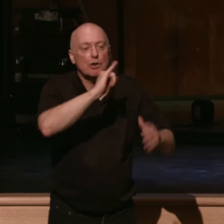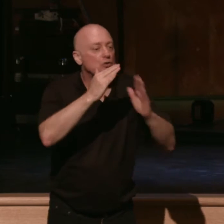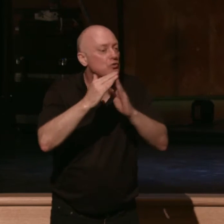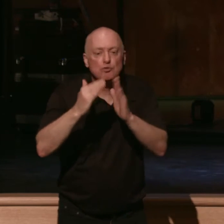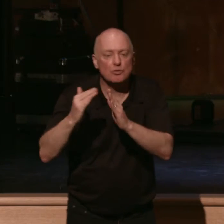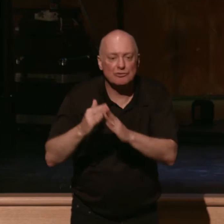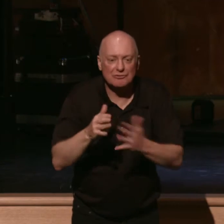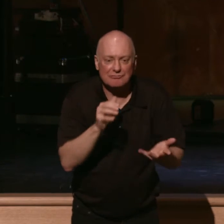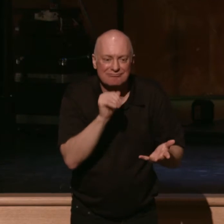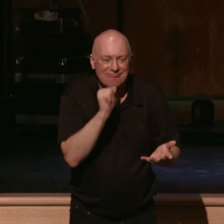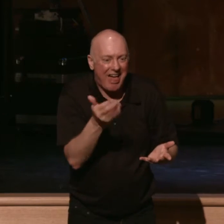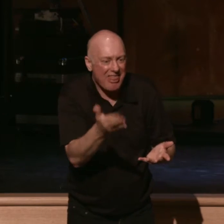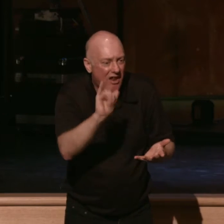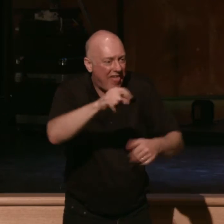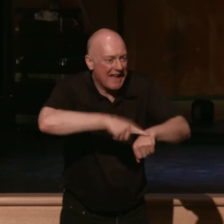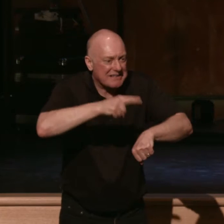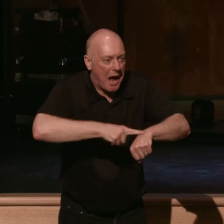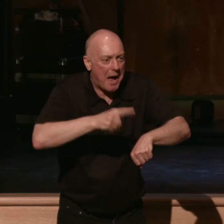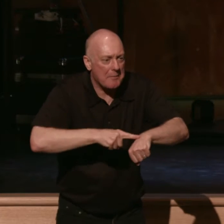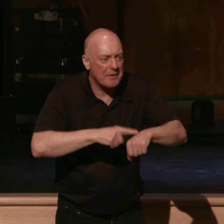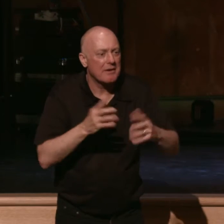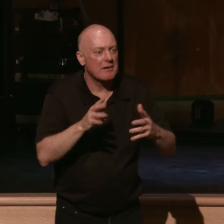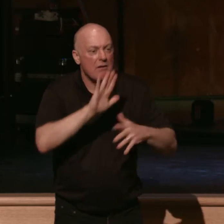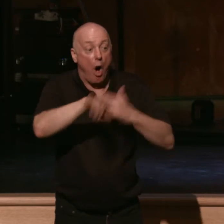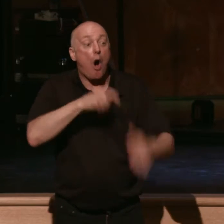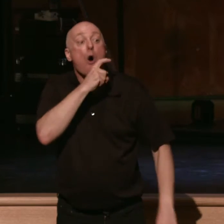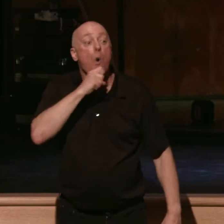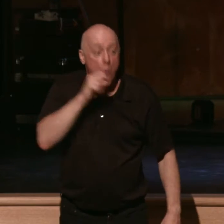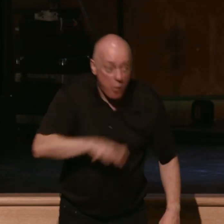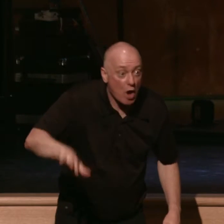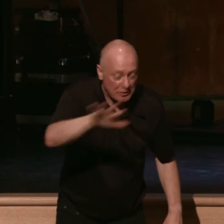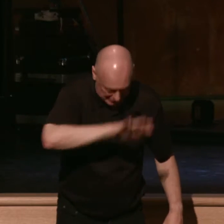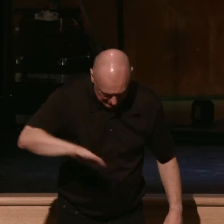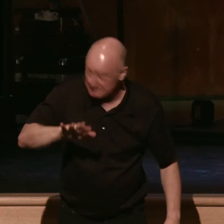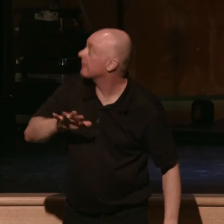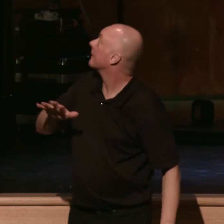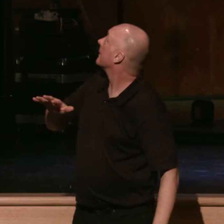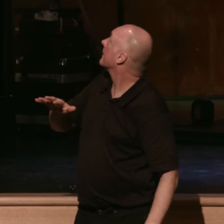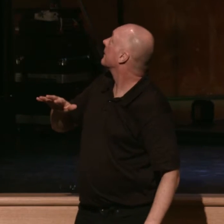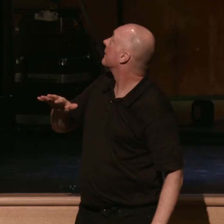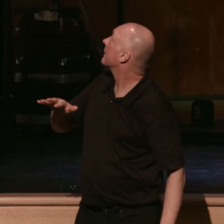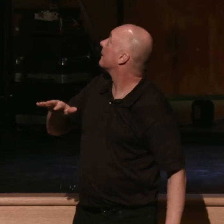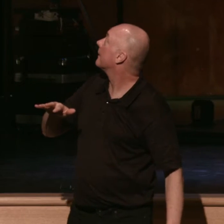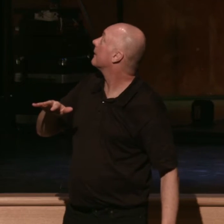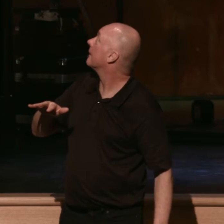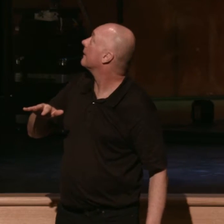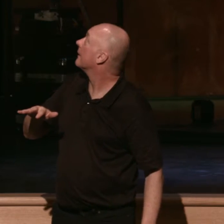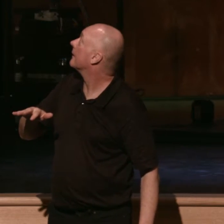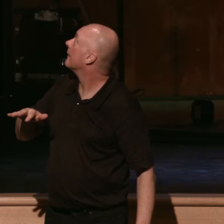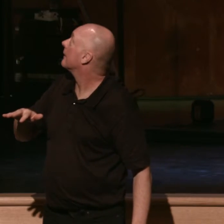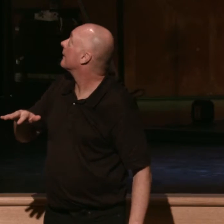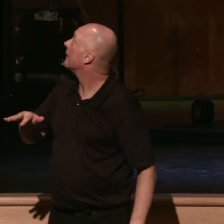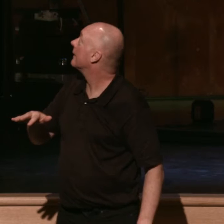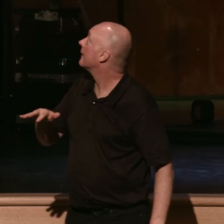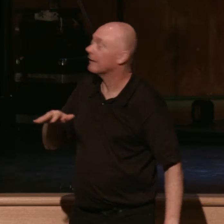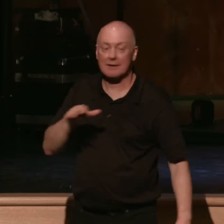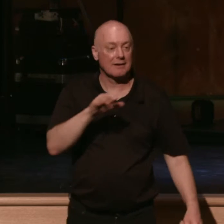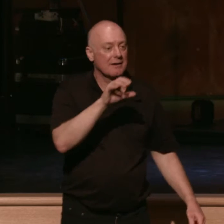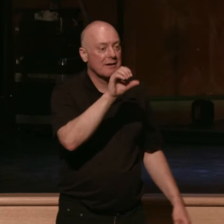Jerusalem at the time, okay? And this is all wilderness area here. And this is Kadesh Barnea. And I know what you're thinking. Ah, you know what? In the Sinai Desert, there are no